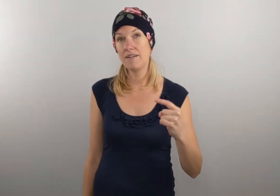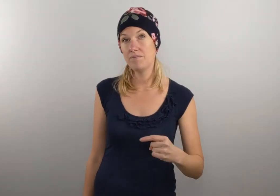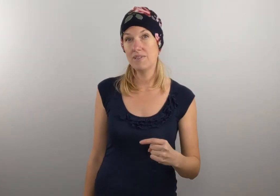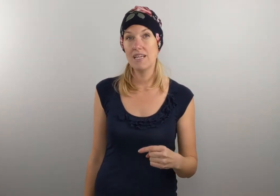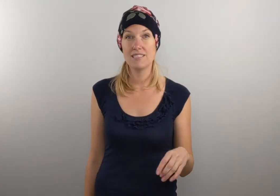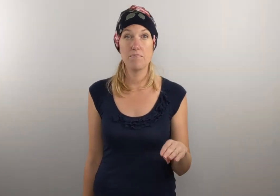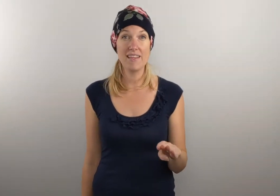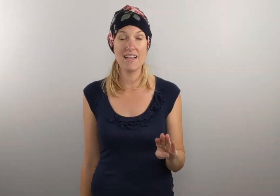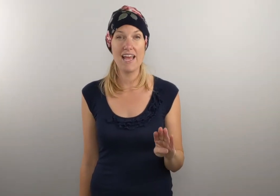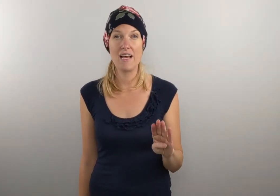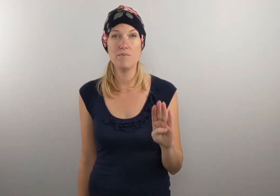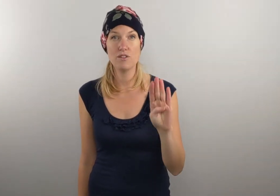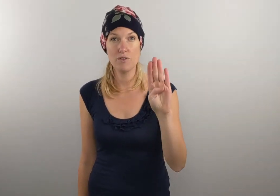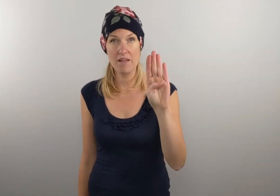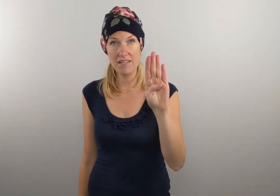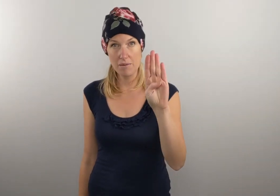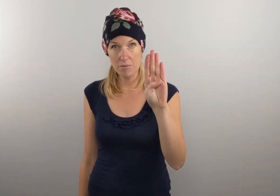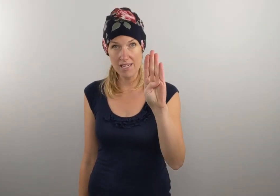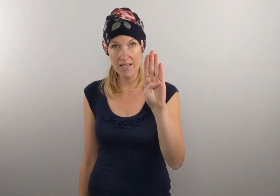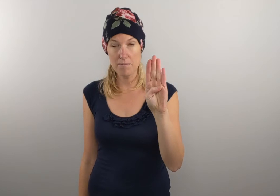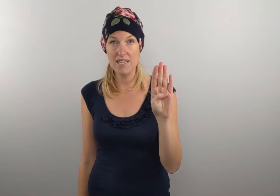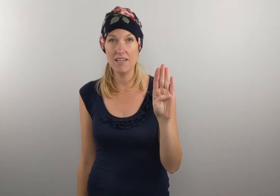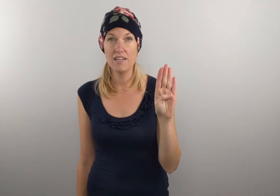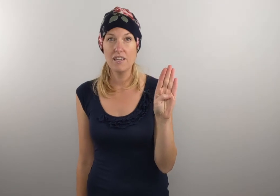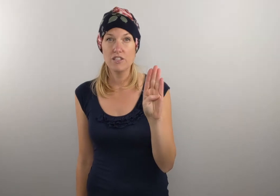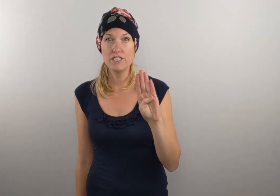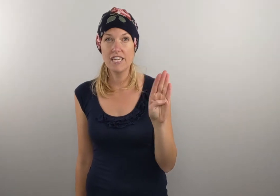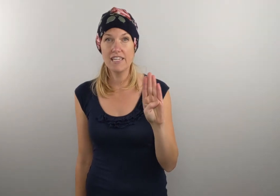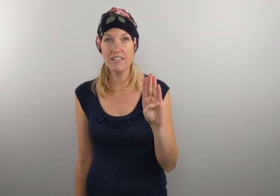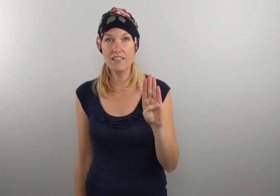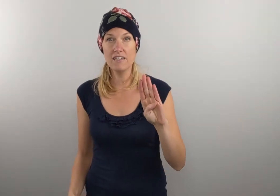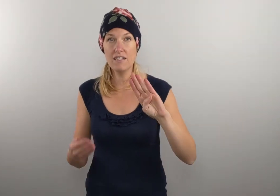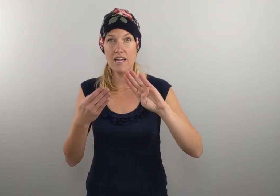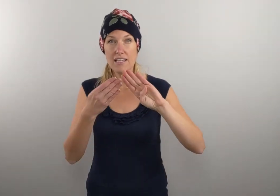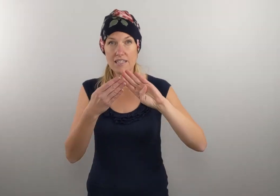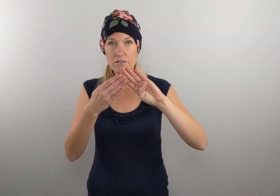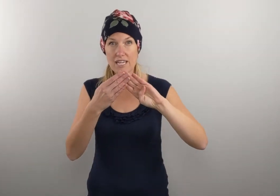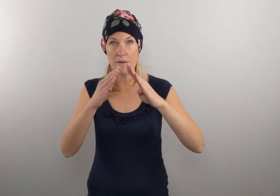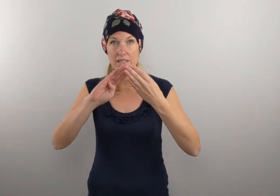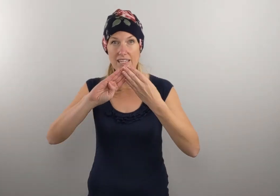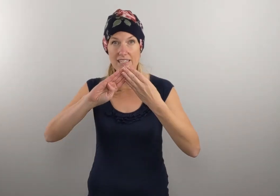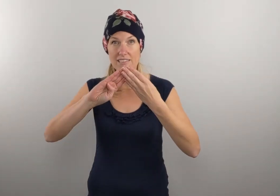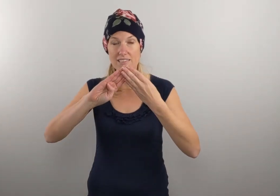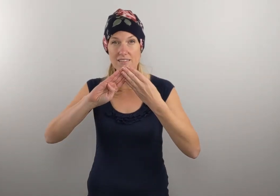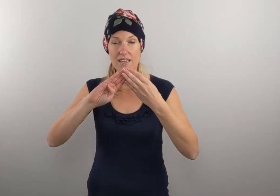to Bethlehem. So for Bethlehem, you're making a B. You shake it a little and then you tap it like this. Okay,